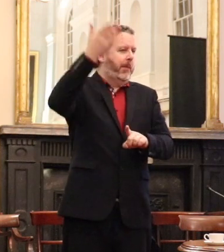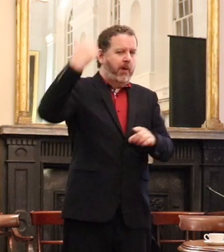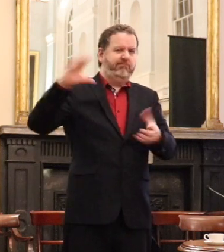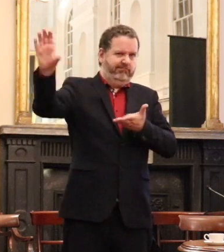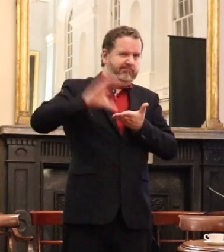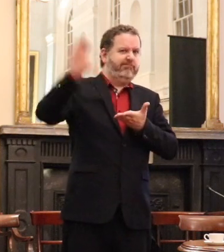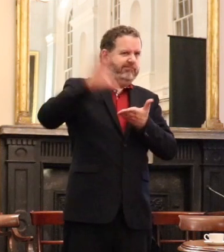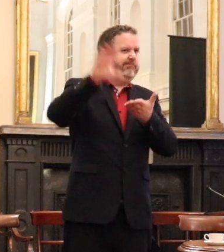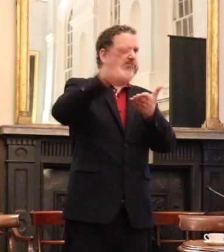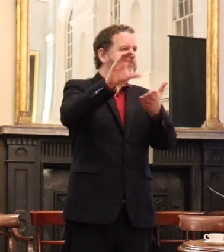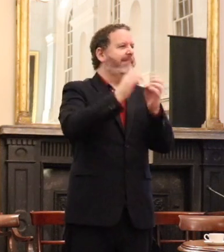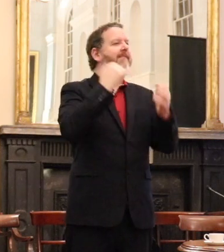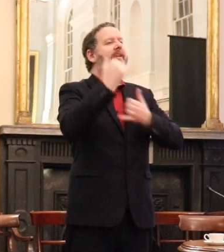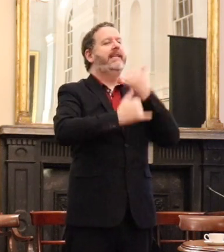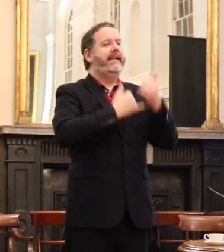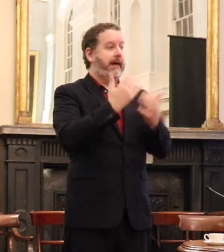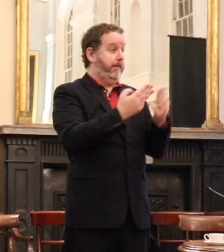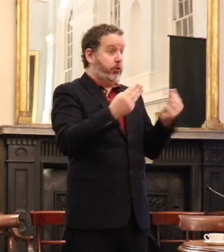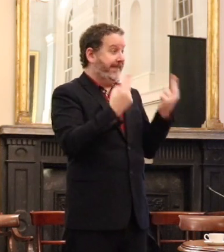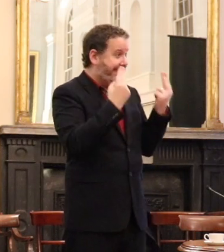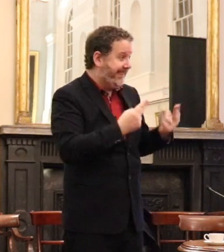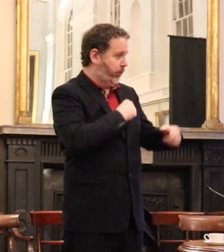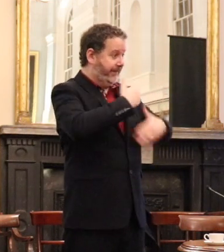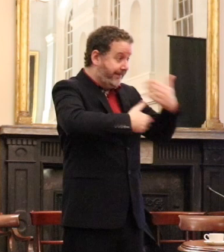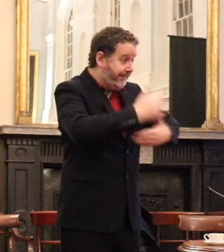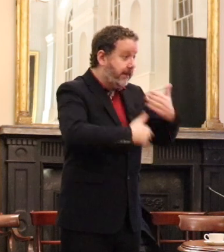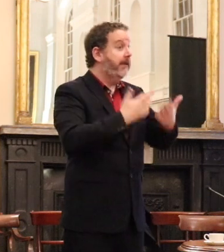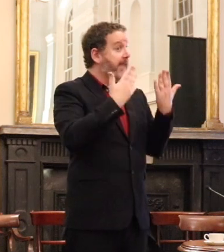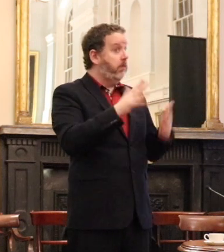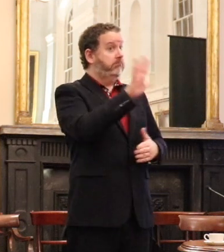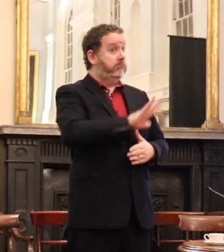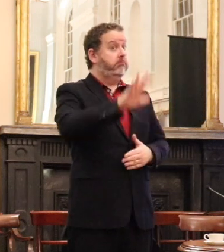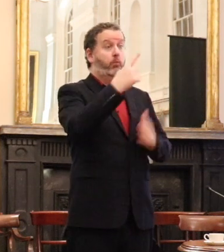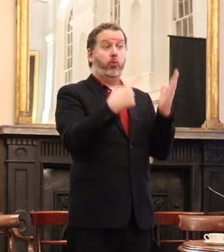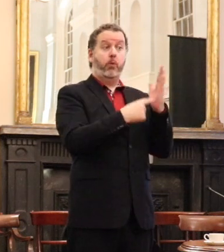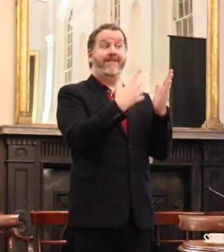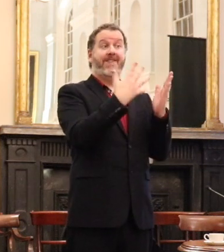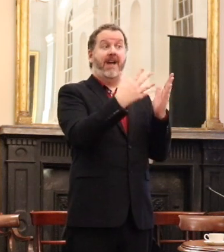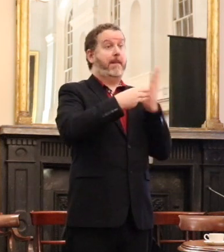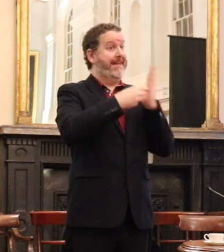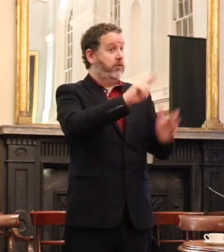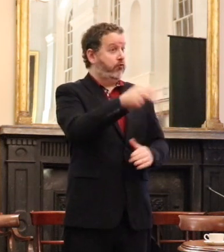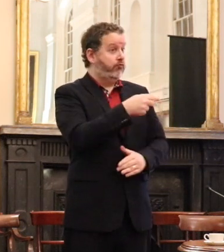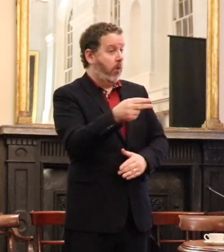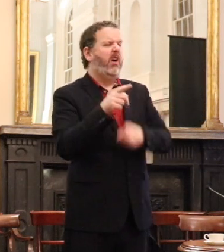amount it takes to keep flagged in the Department of Services is £1.5 million. The Department of Justice is not paid on that. We get